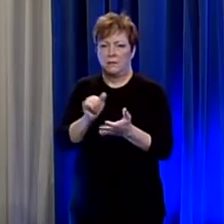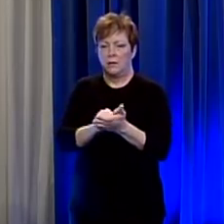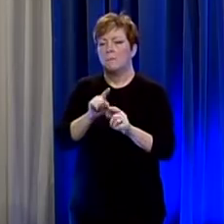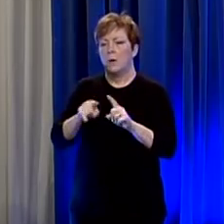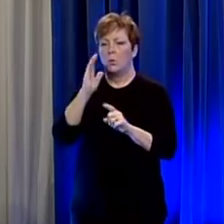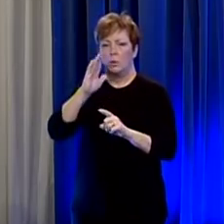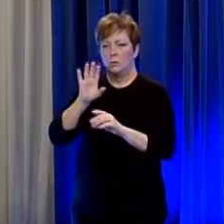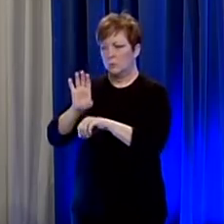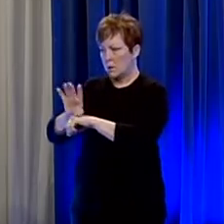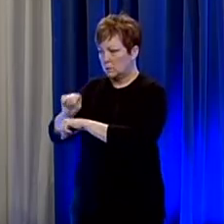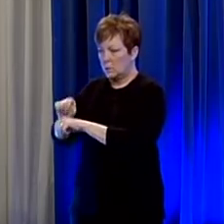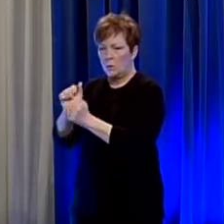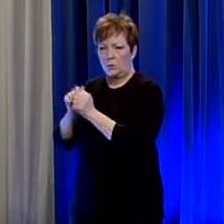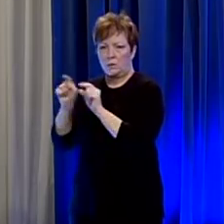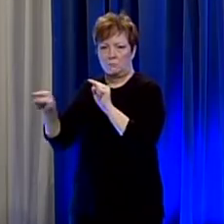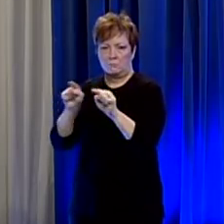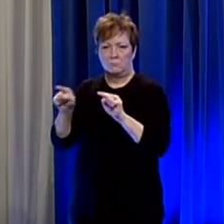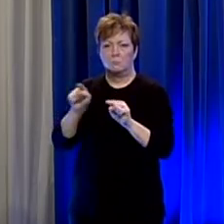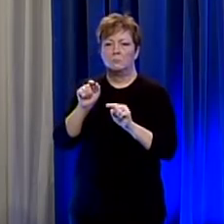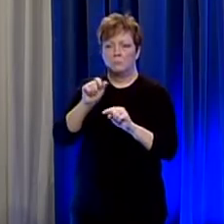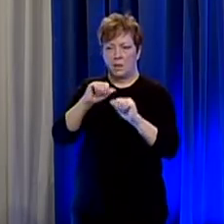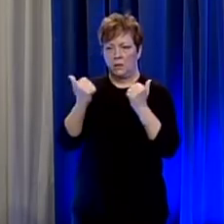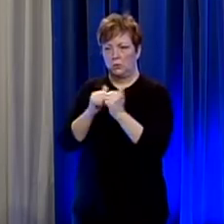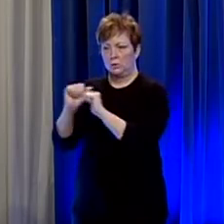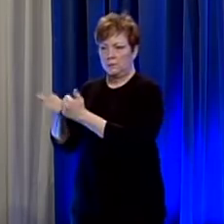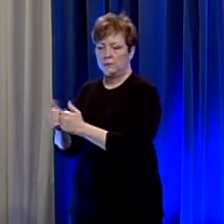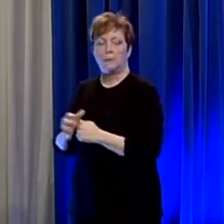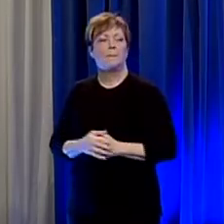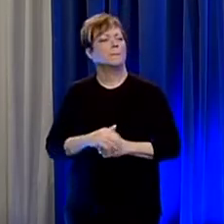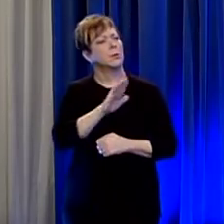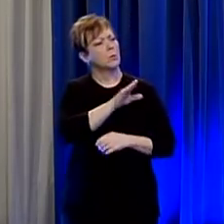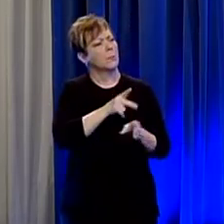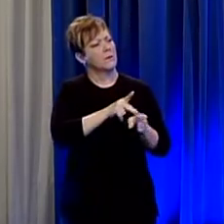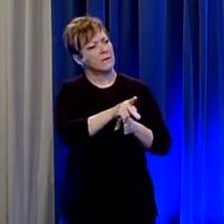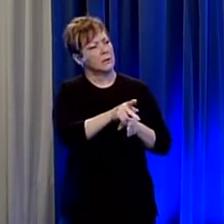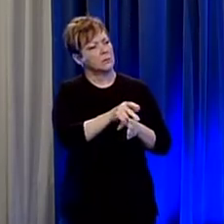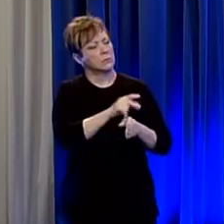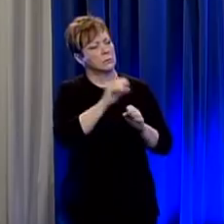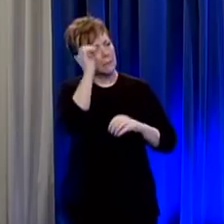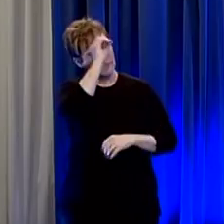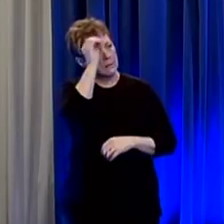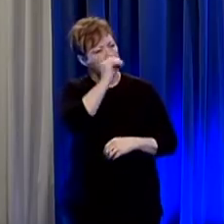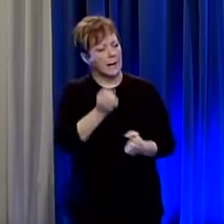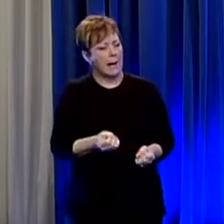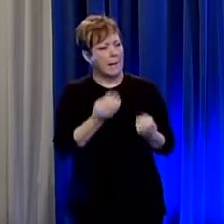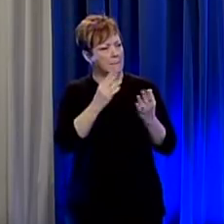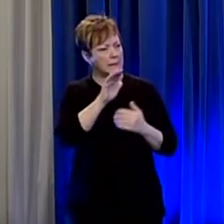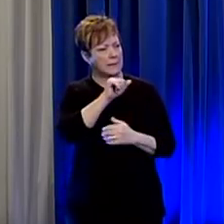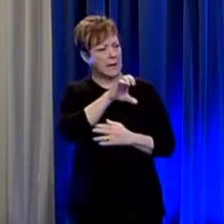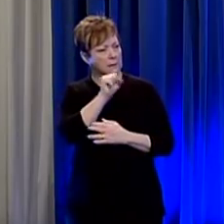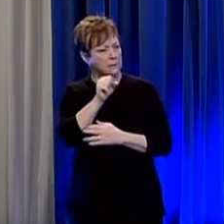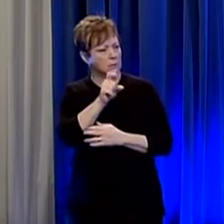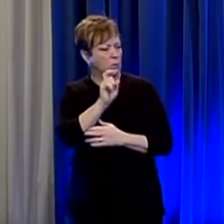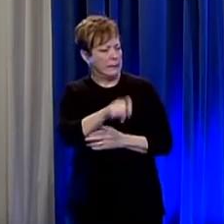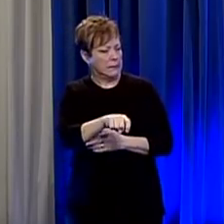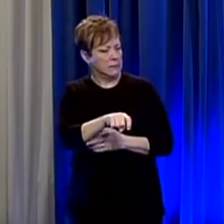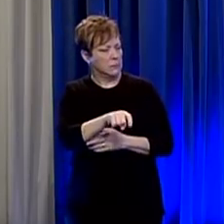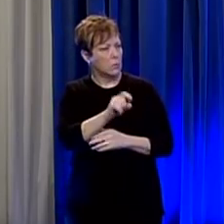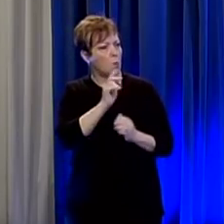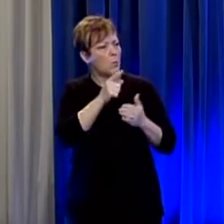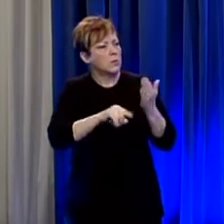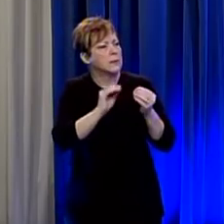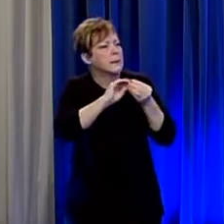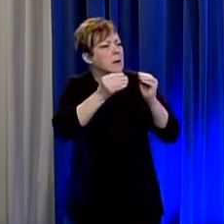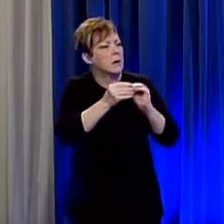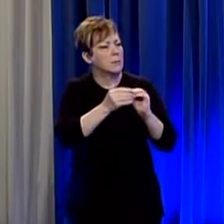or the department's professional opinion what i mean how many cases would we need to have what would that what would the community outbreak have